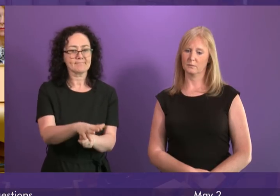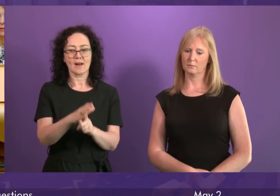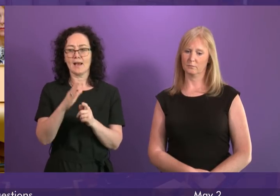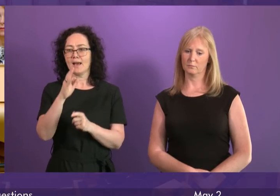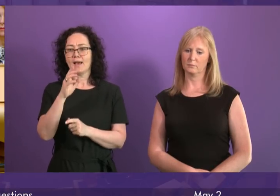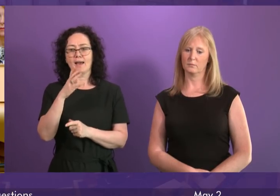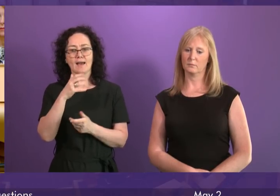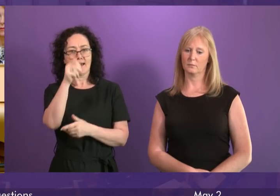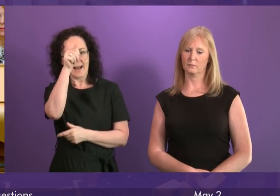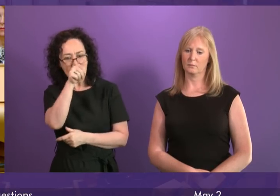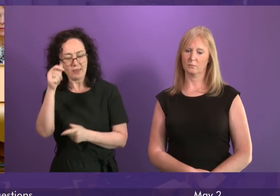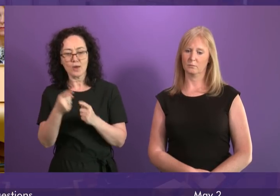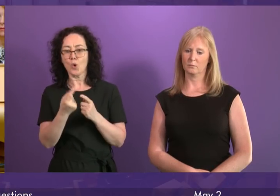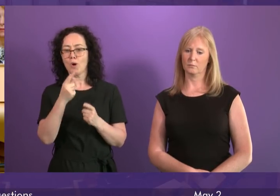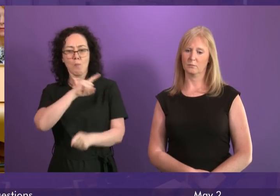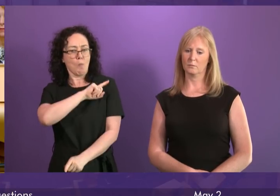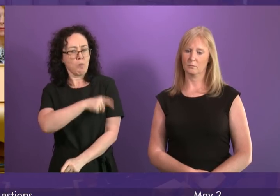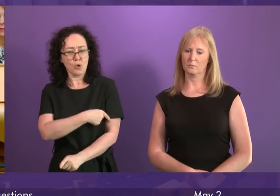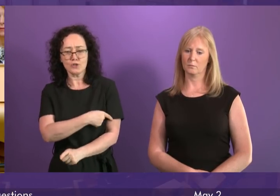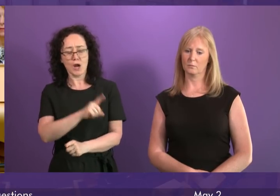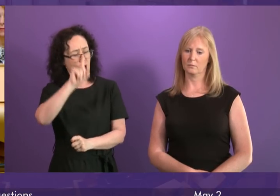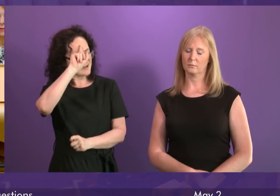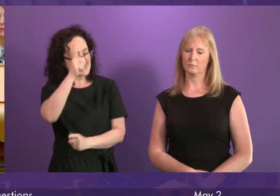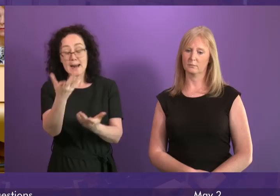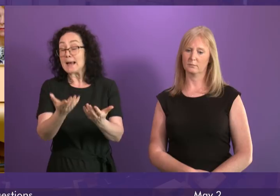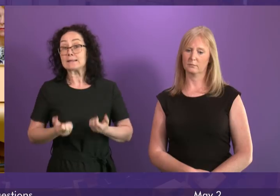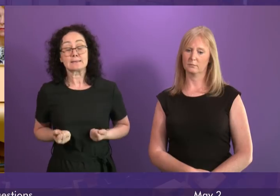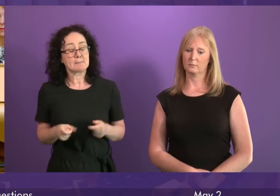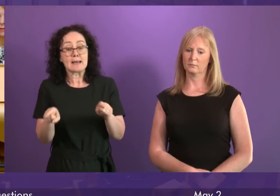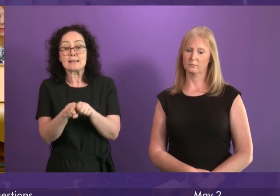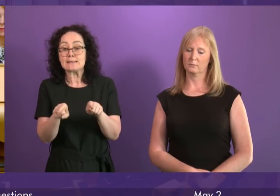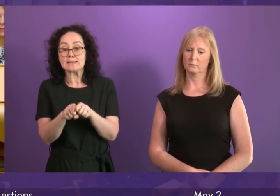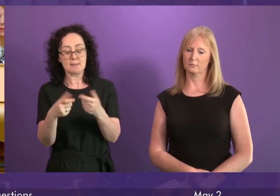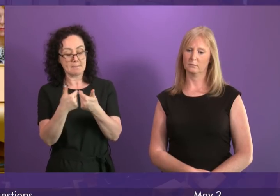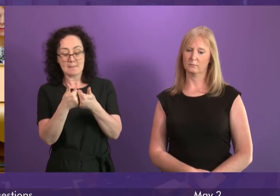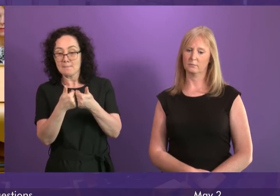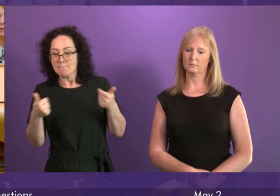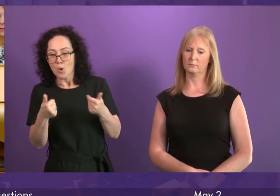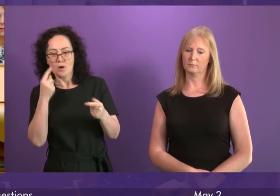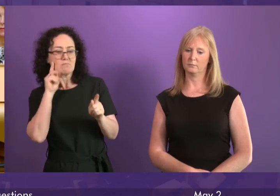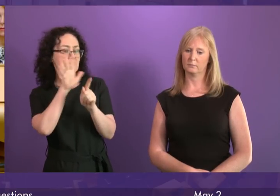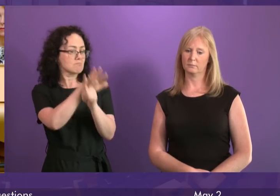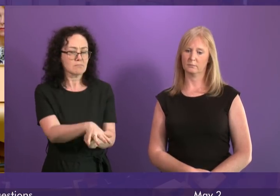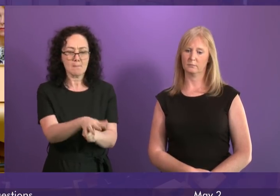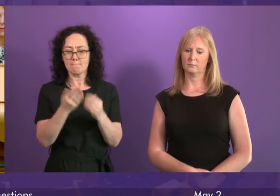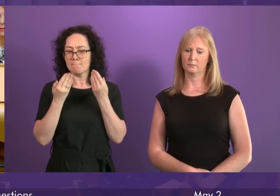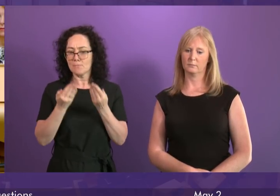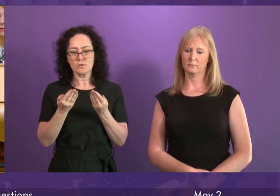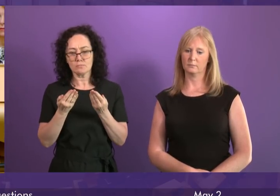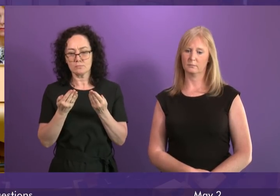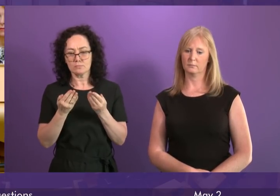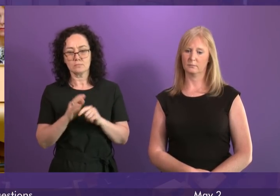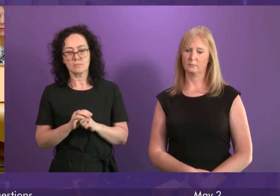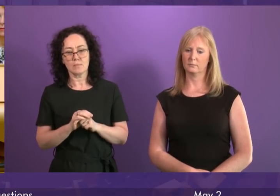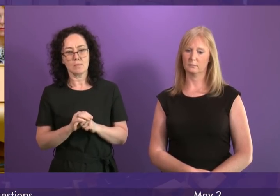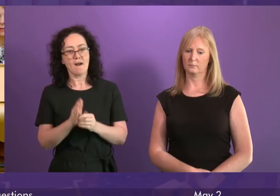must not be tolerated. Just like anti-Semitism or Islamophobia, anti-Catholic discrimination is